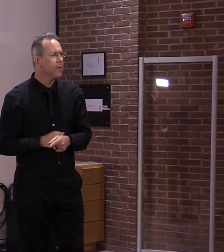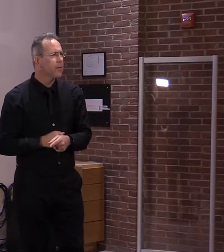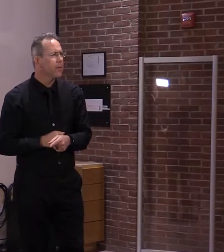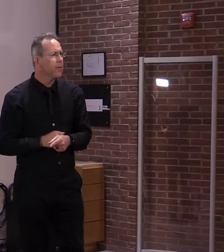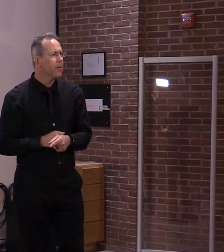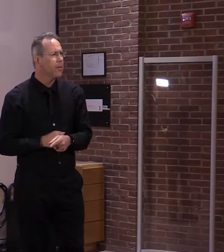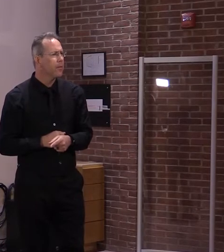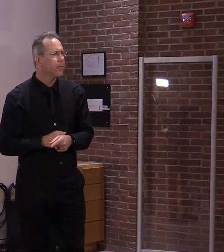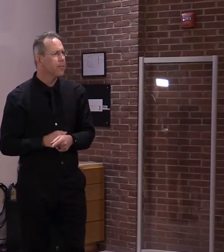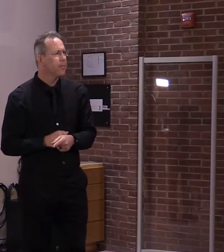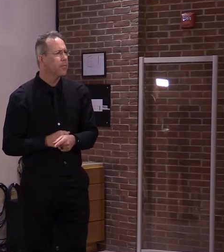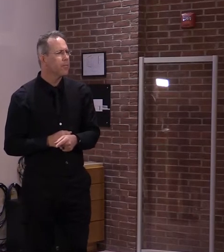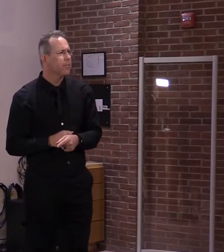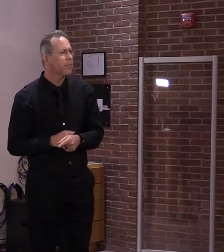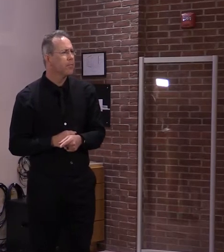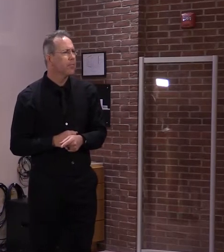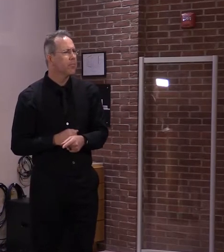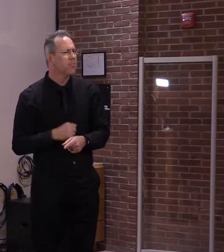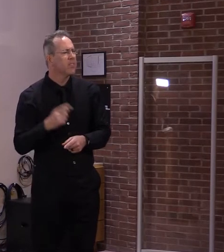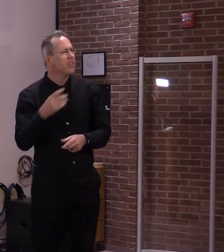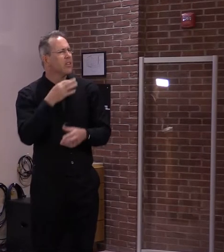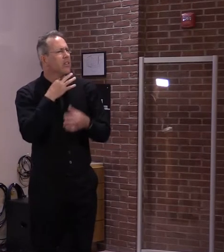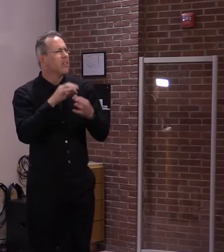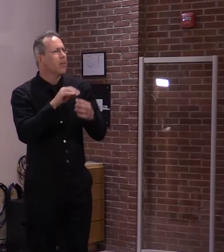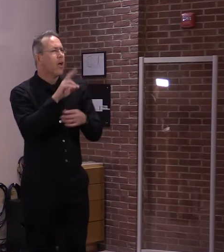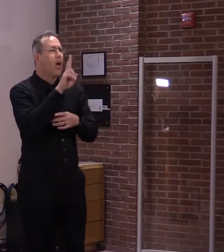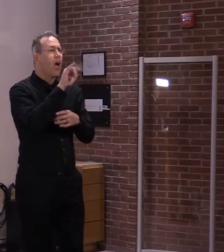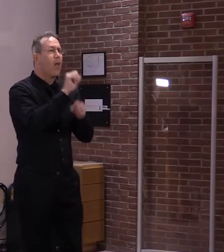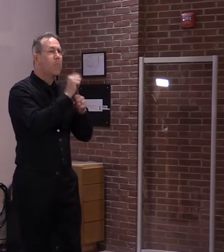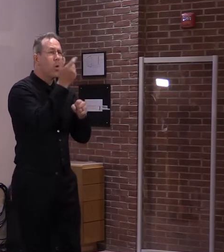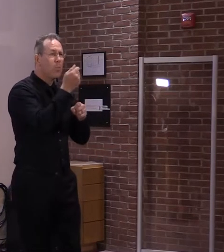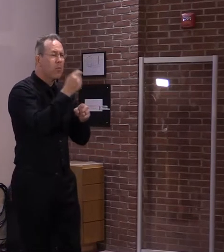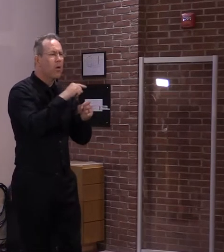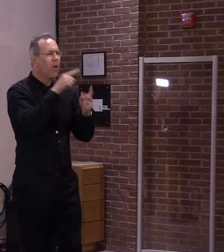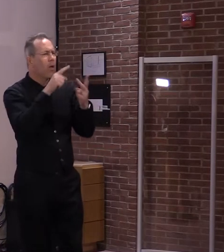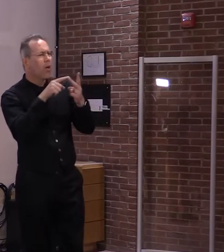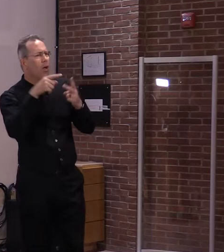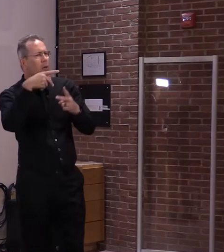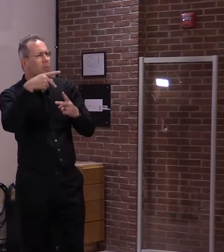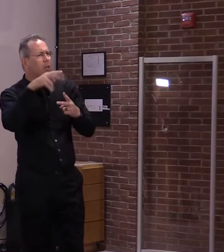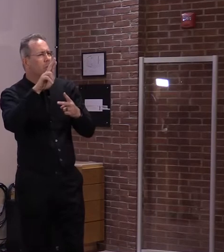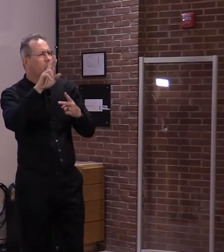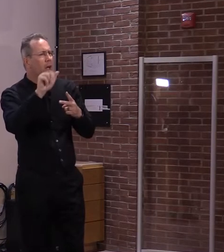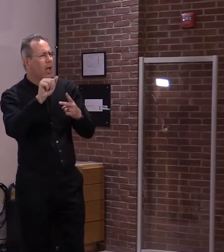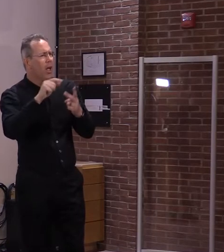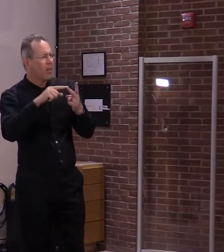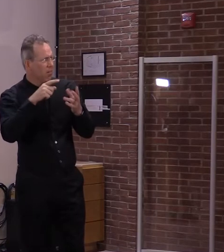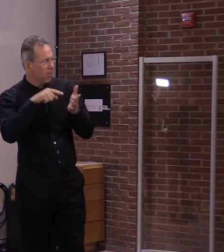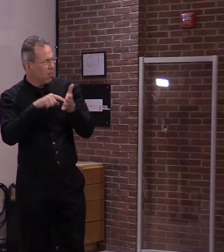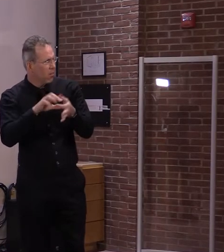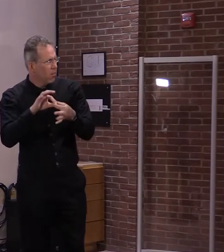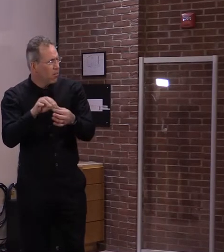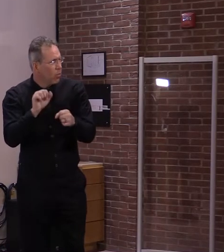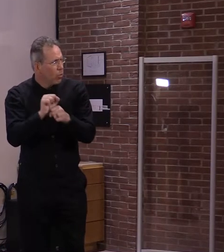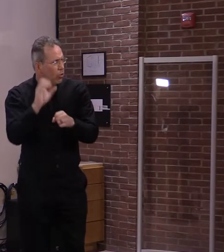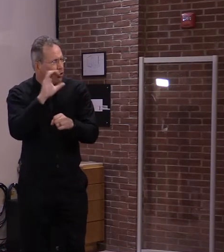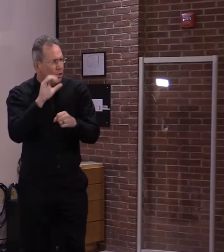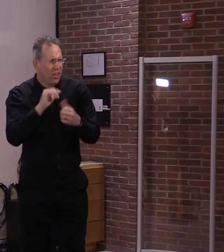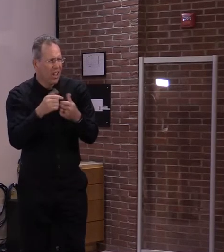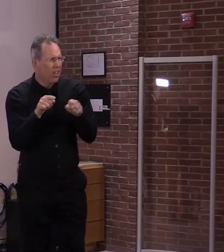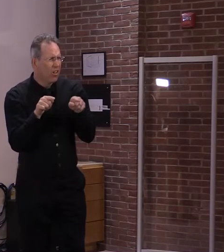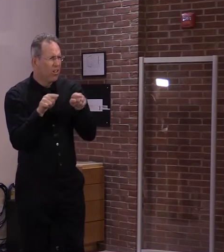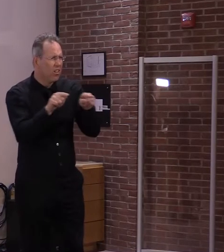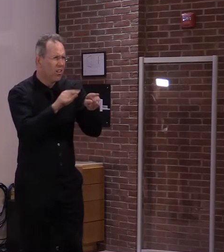people who are, I'm sure they will tune in later to get the details, but how can they prove that they are looking for